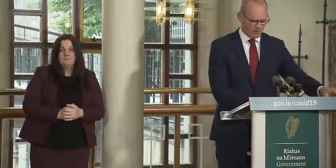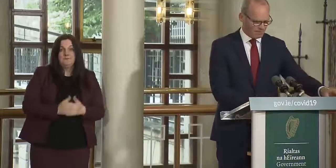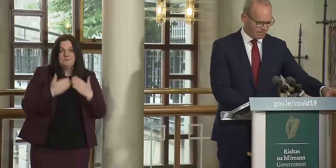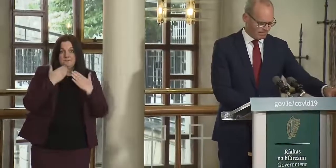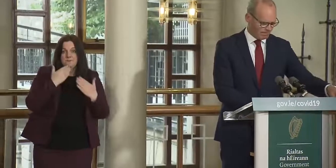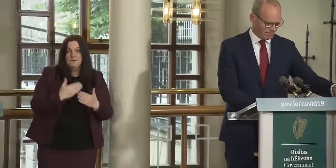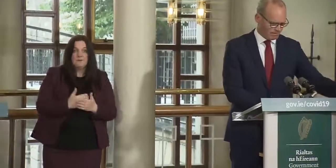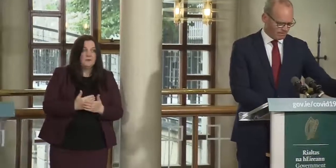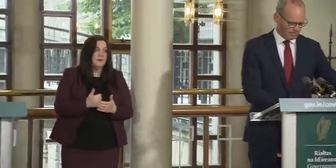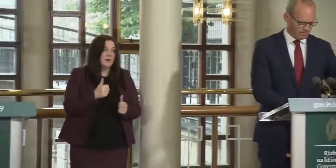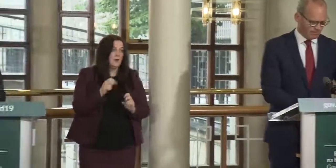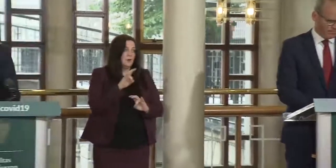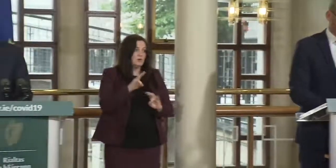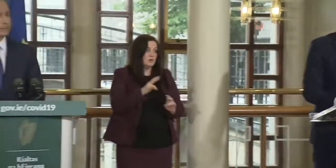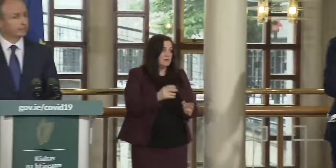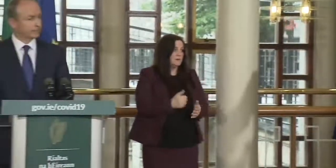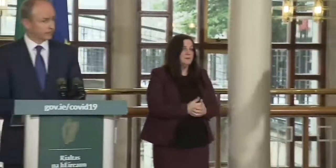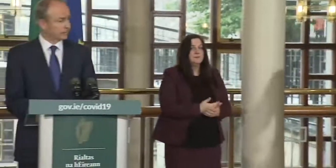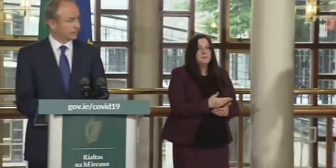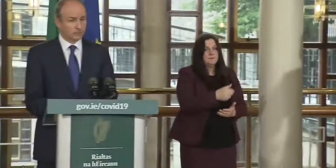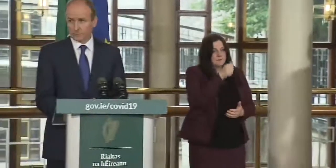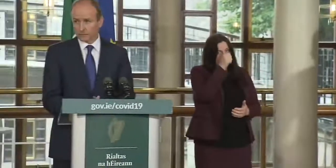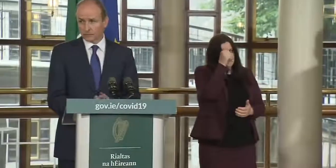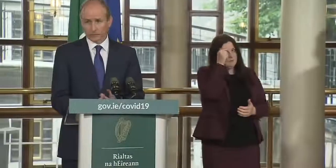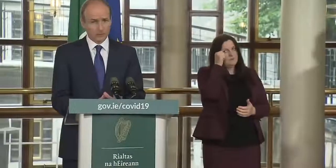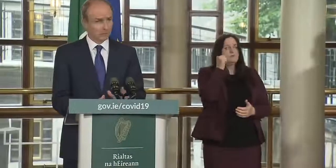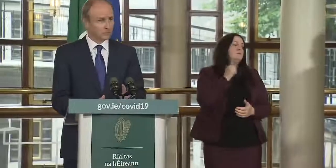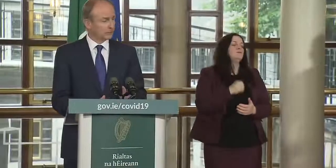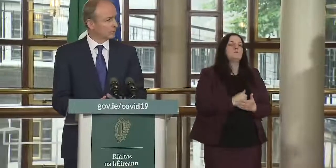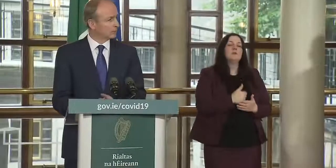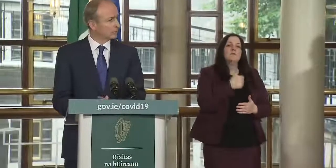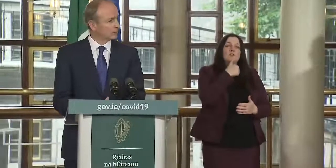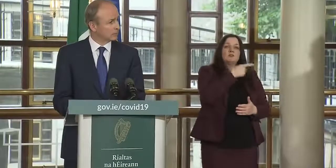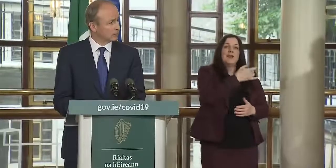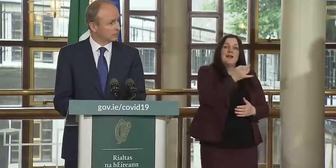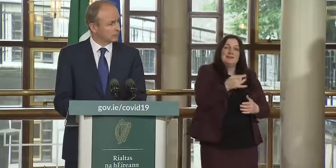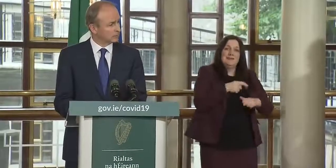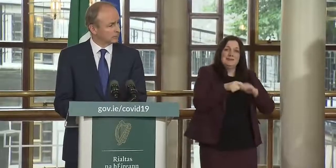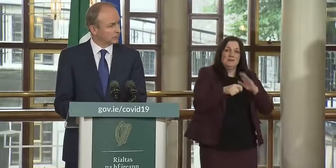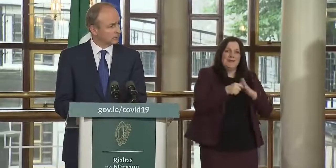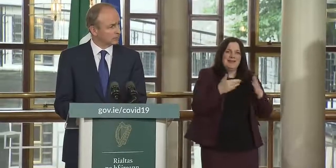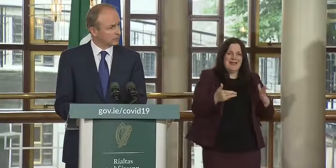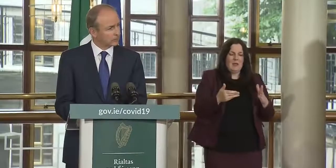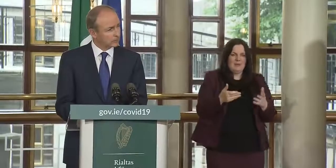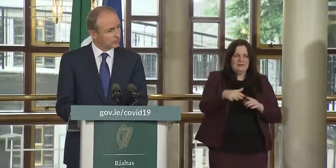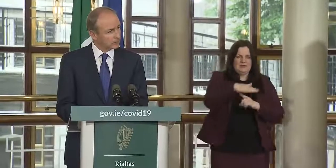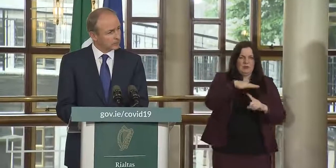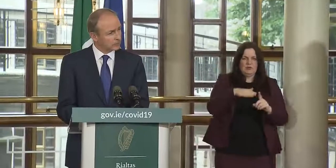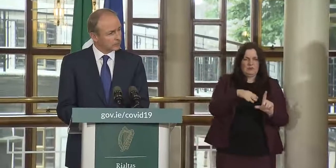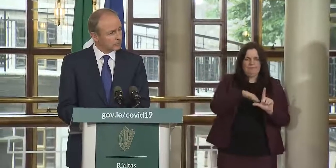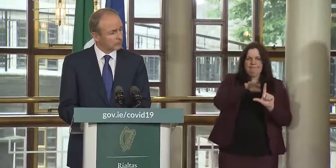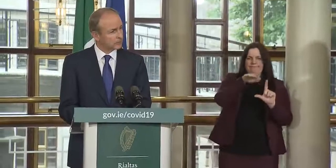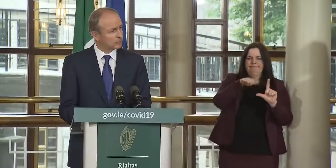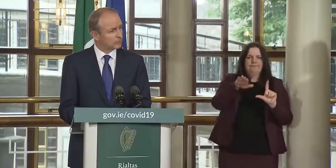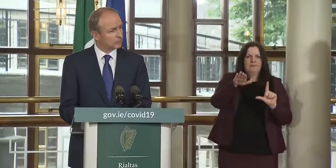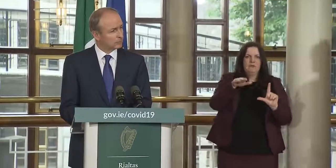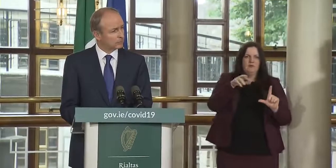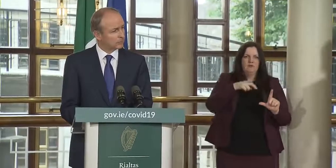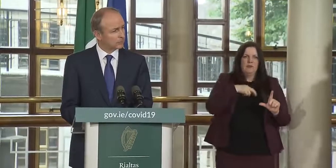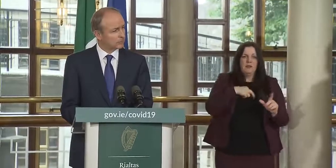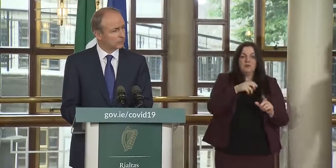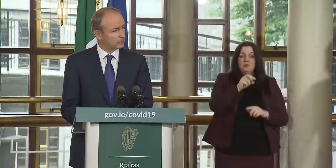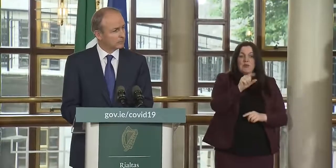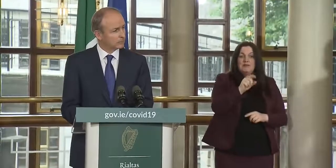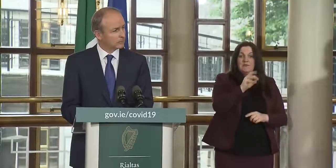okay any questions michael is there actually any guarantee that on july